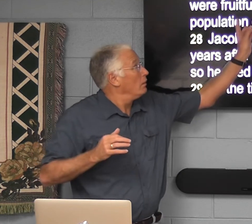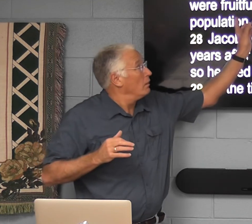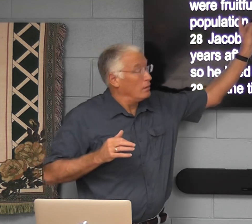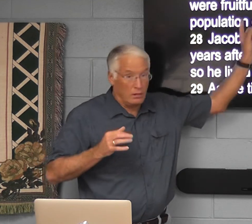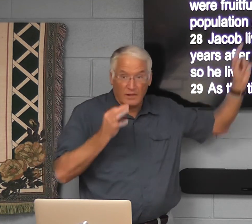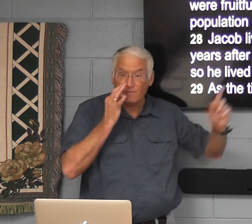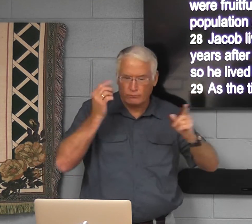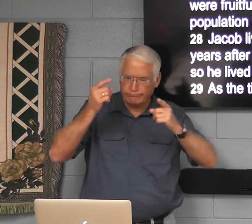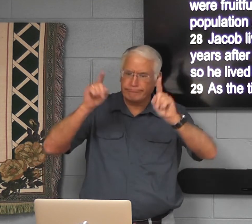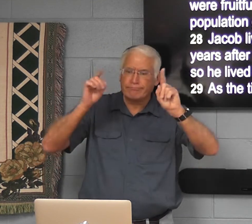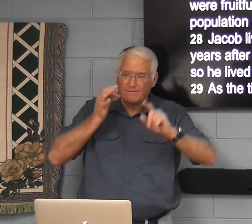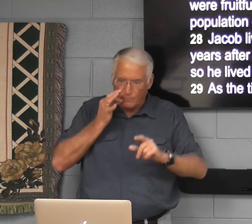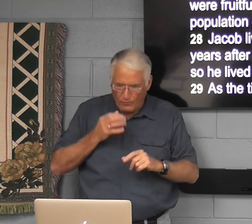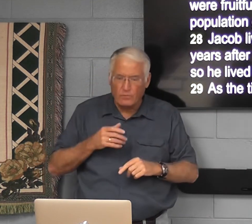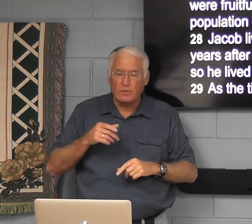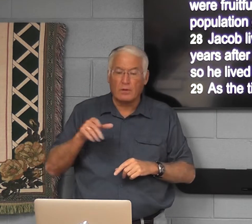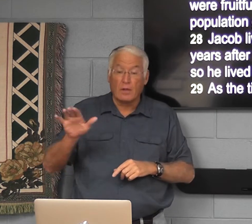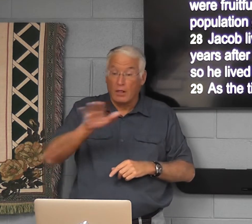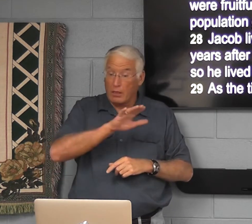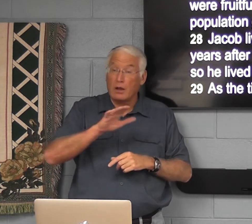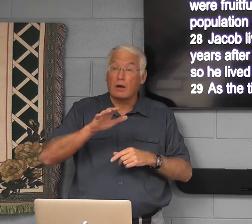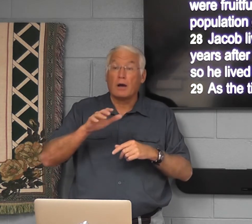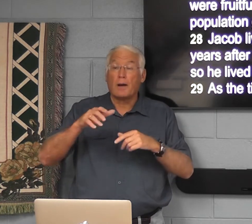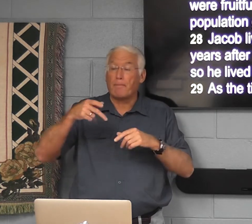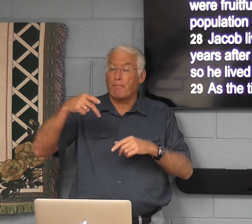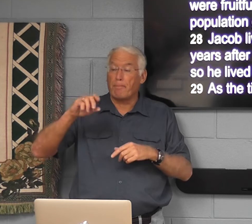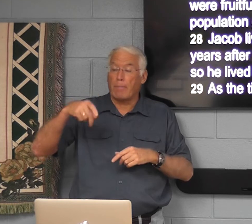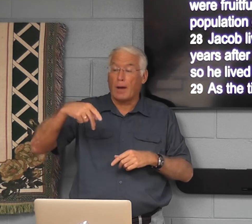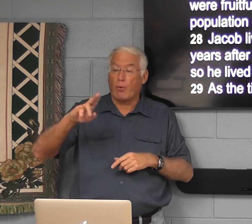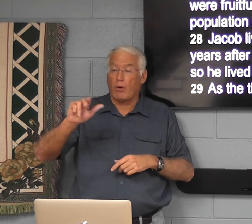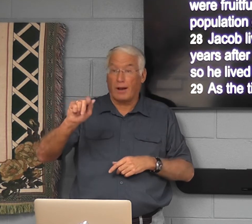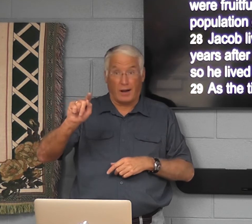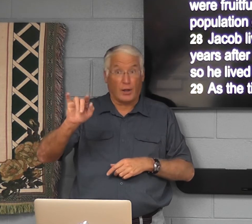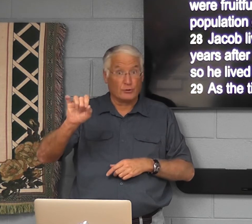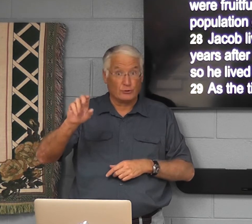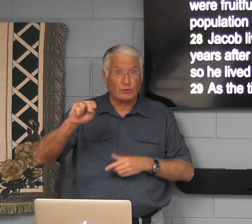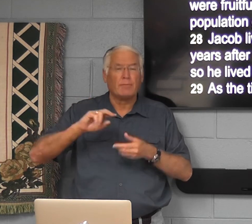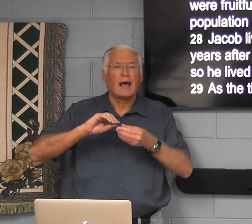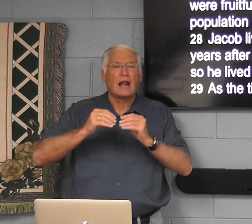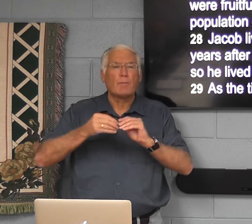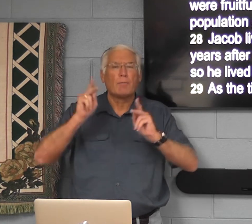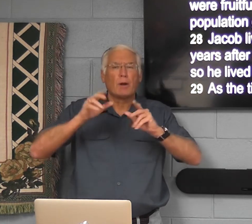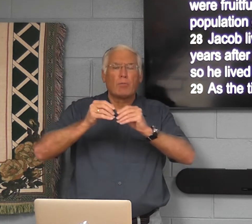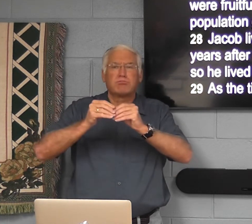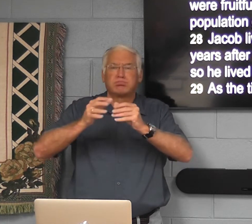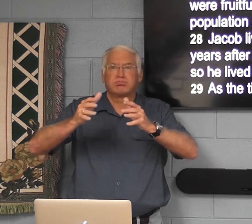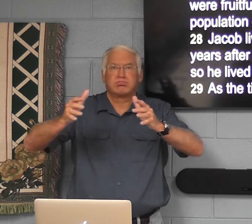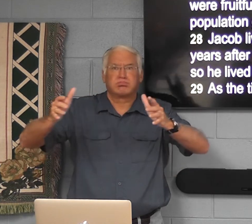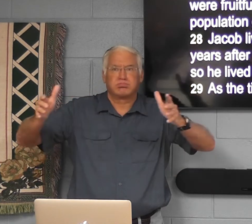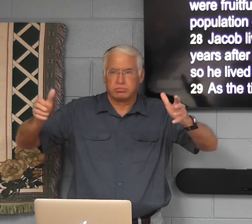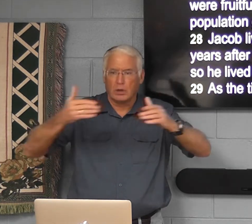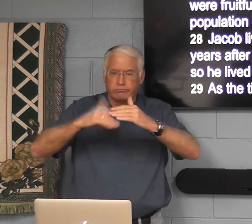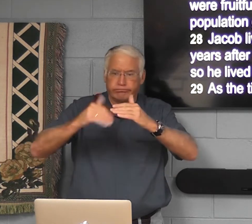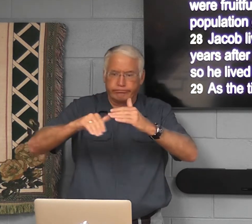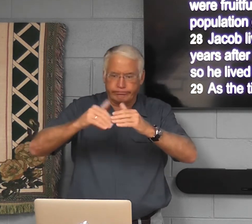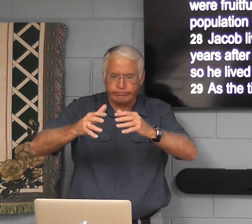They were fruitful. And their population, including the number of people grew.